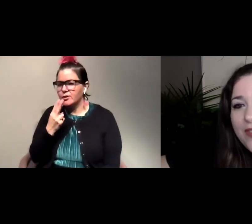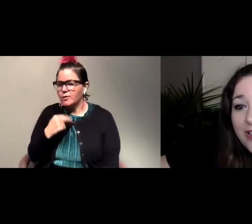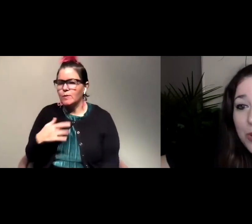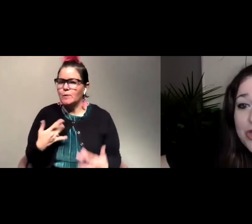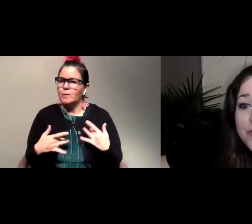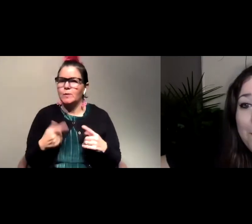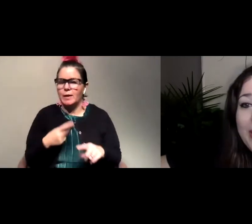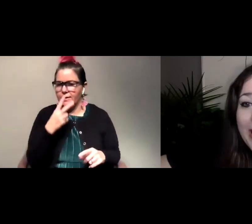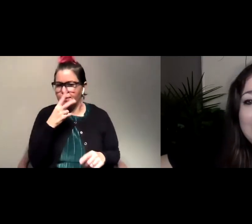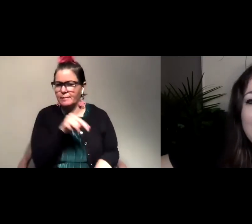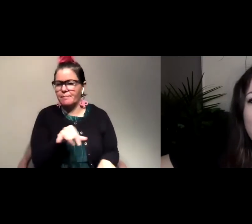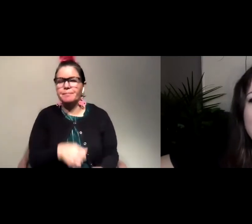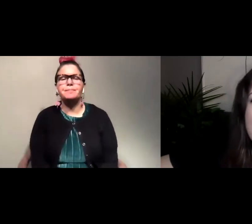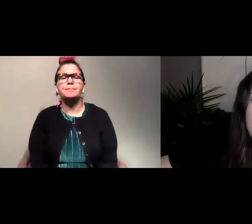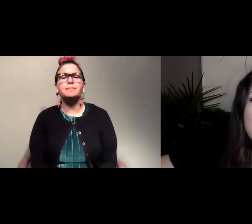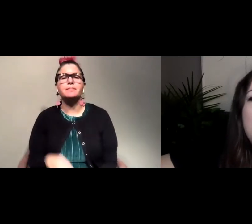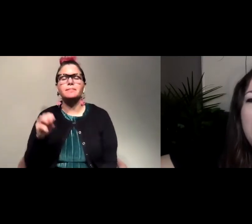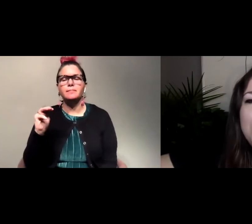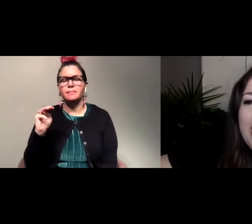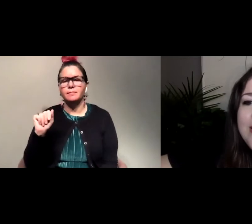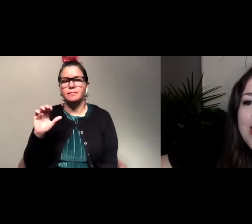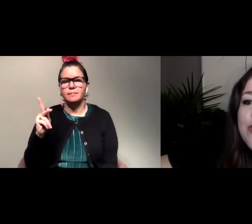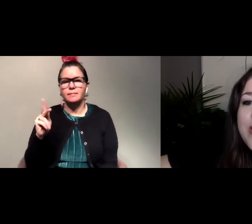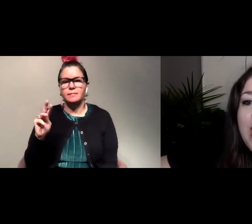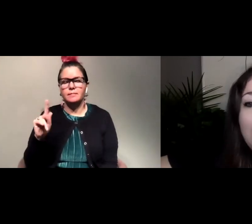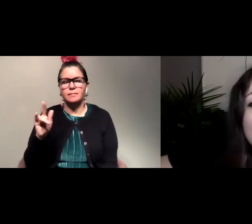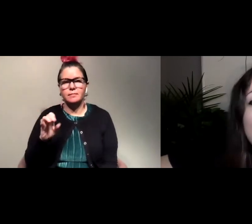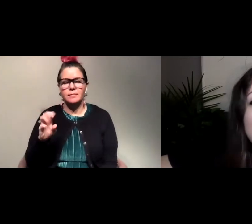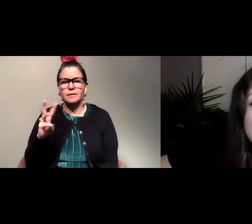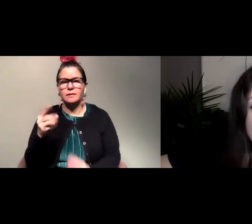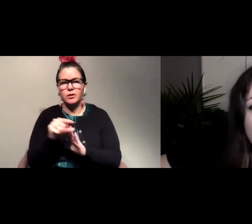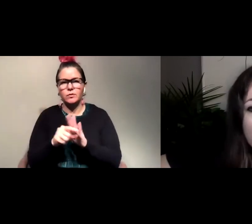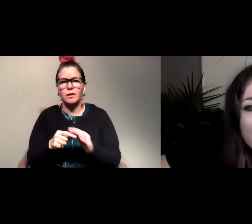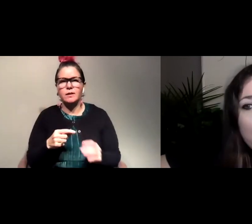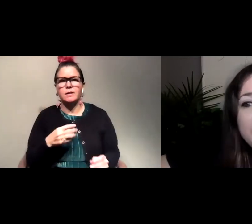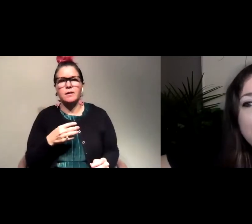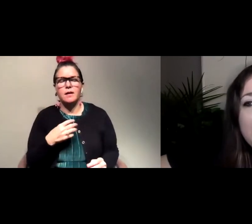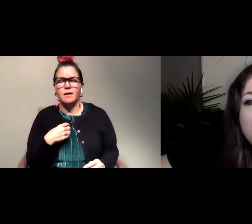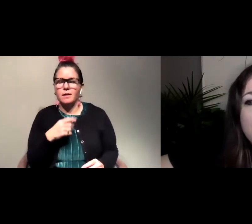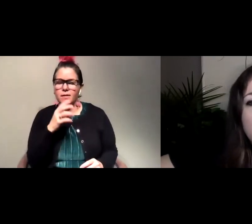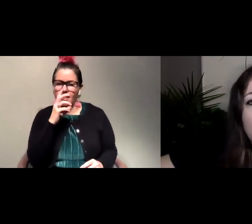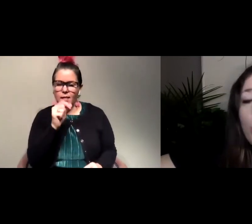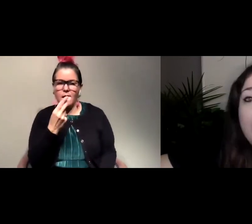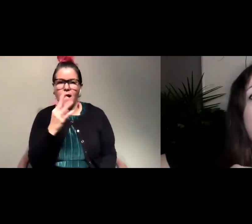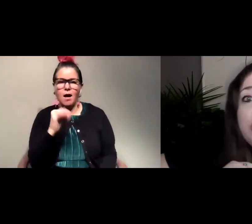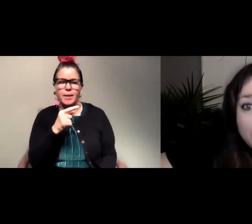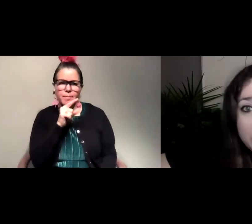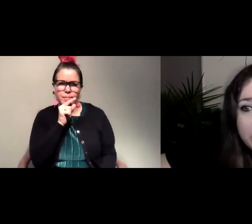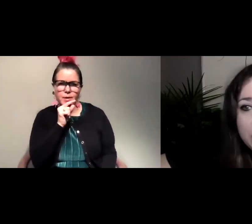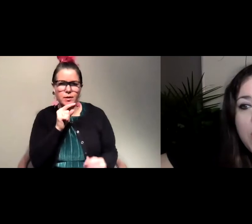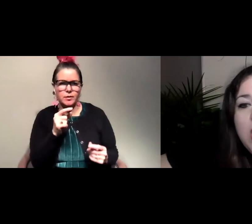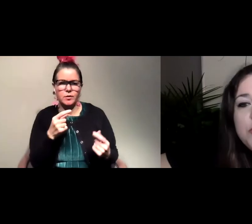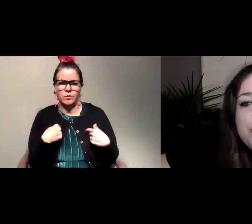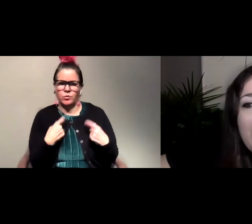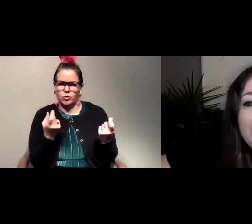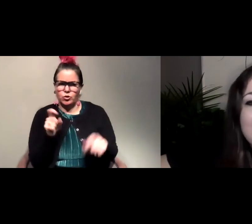Um, the next question is from Mackenzie in grade 6. Uh, Mackenzie's interested in hummingbirds specifically. What are some things you can do or definitely shouldn't